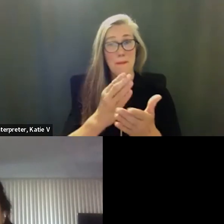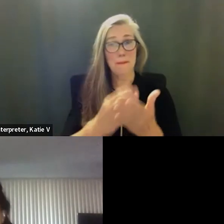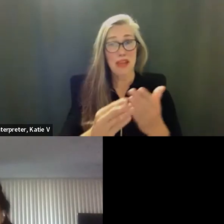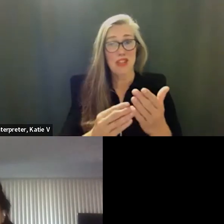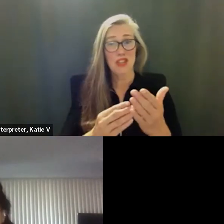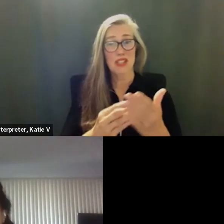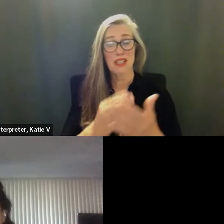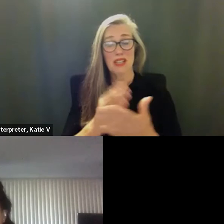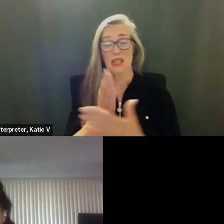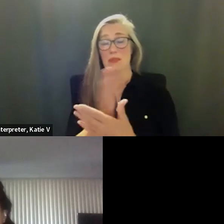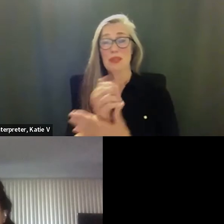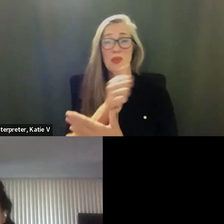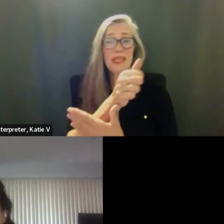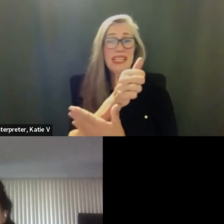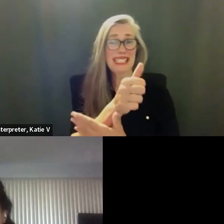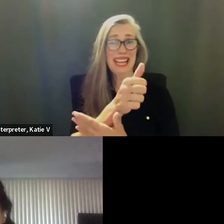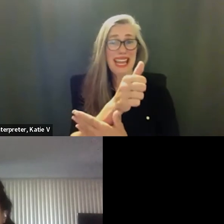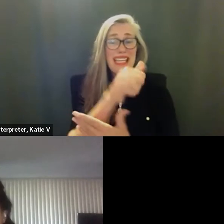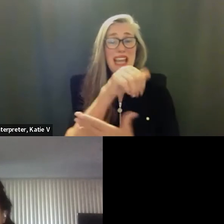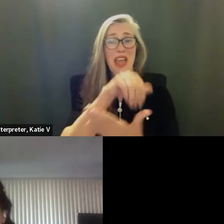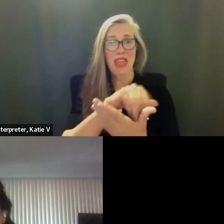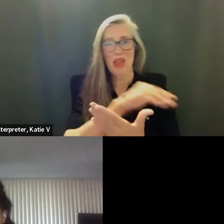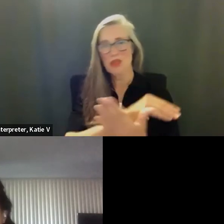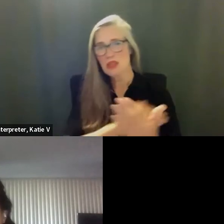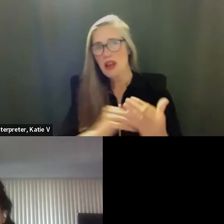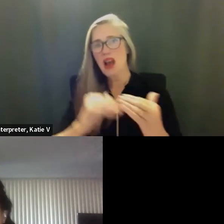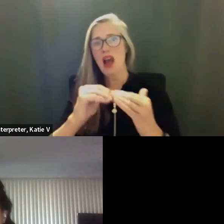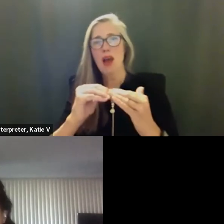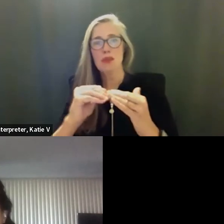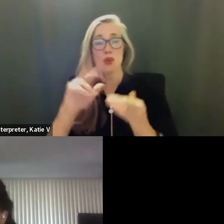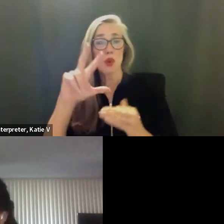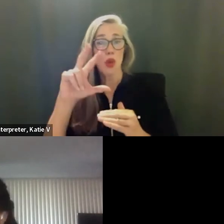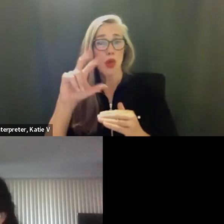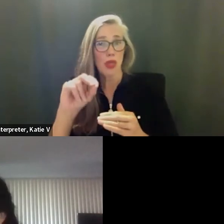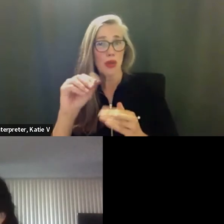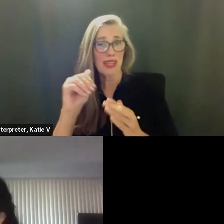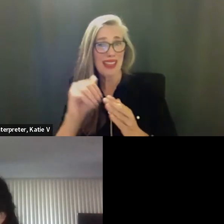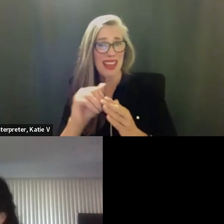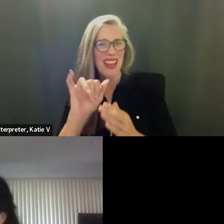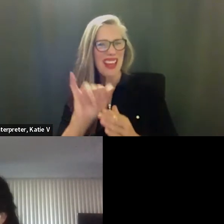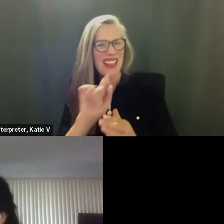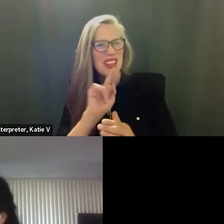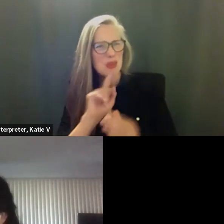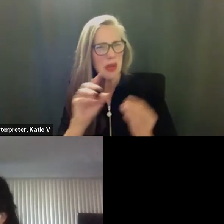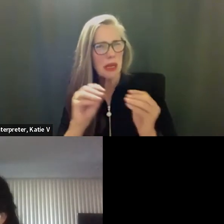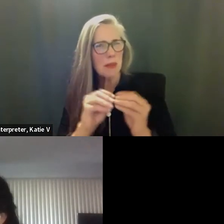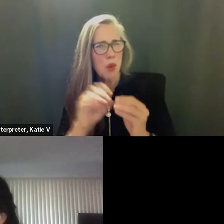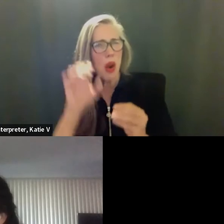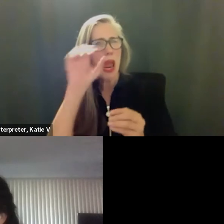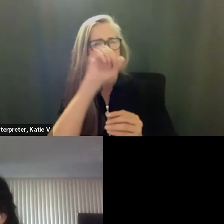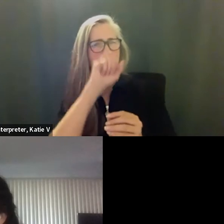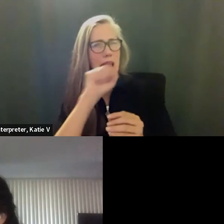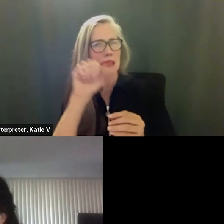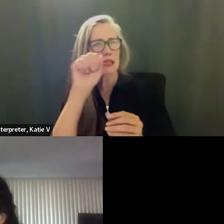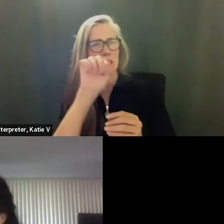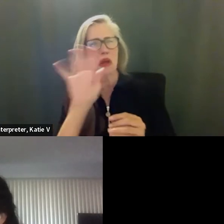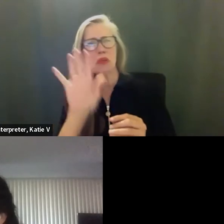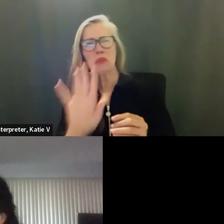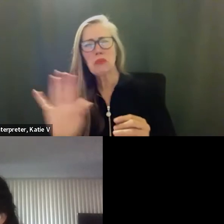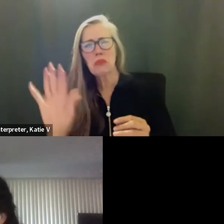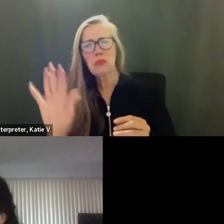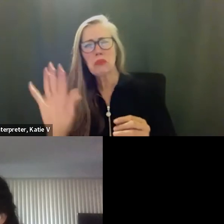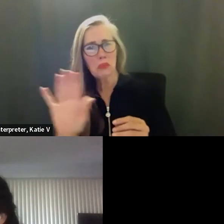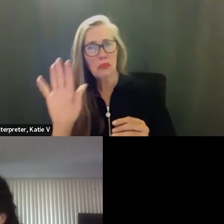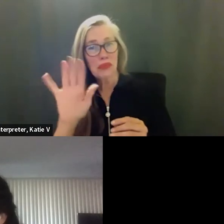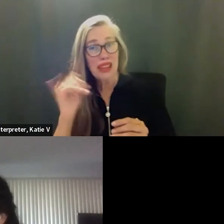an impact it actually is an estimate because really what was presented from you which it would be that